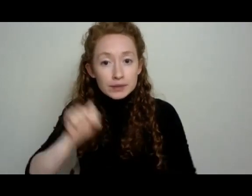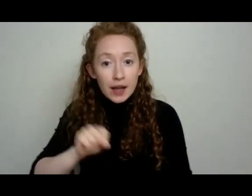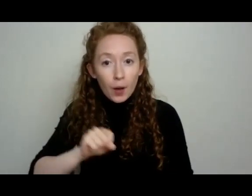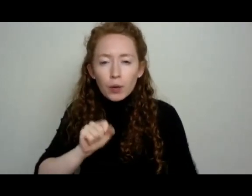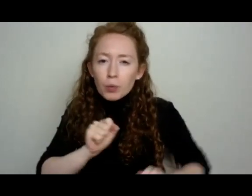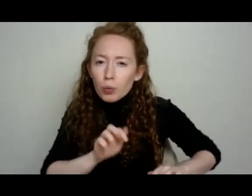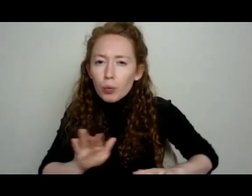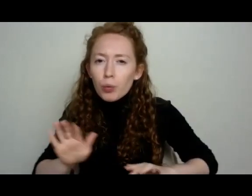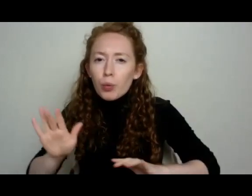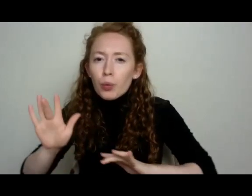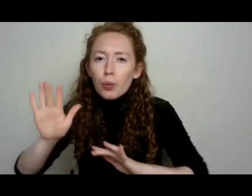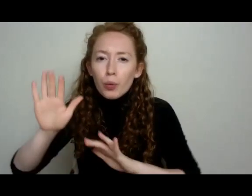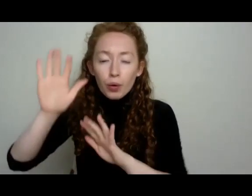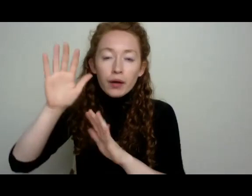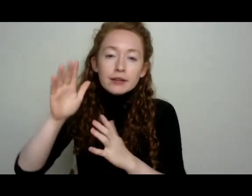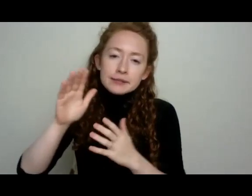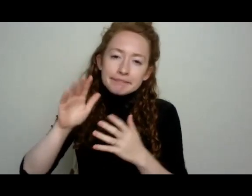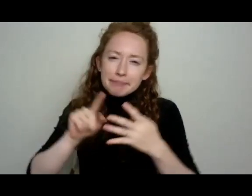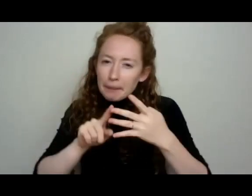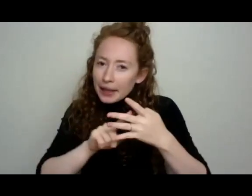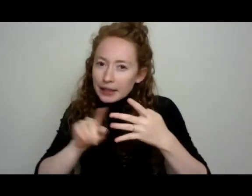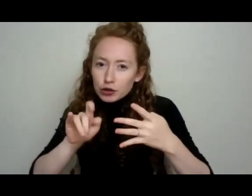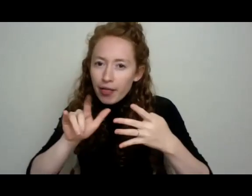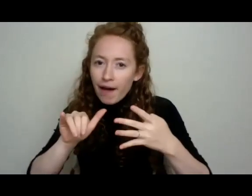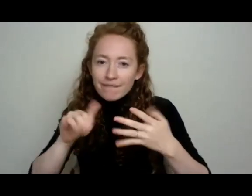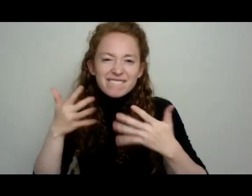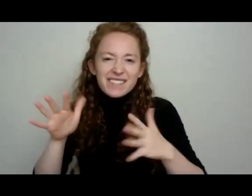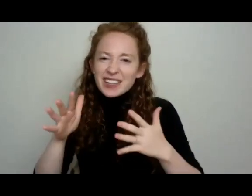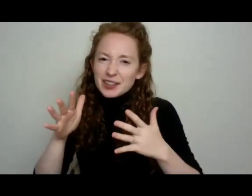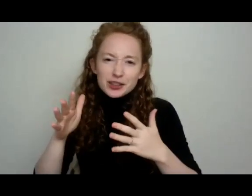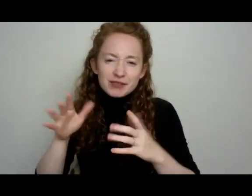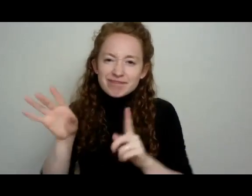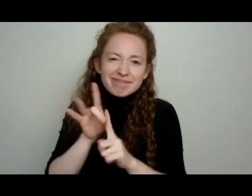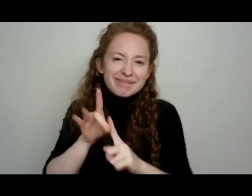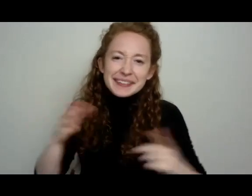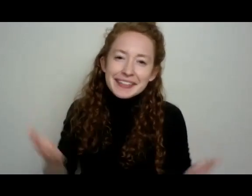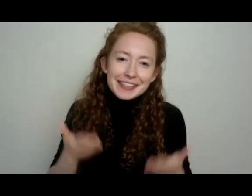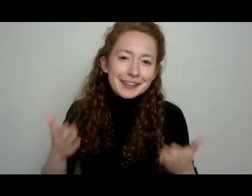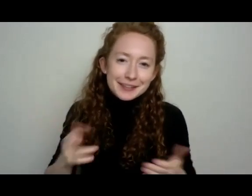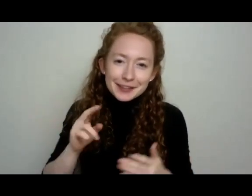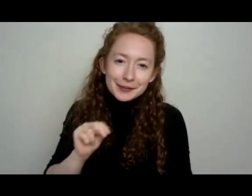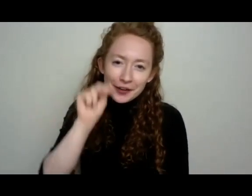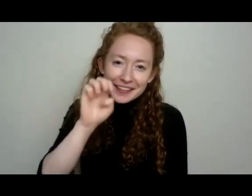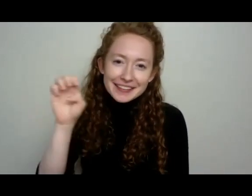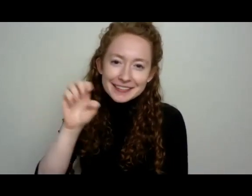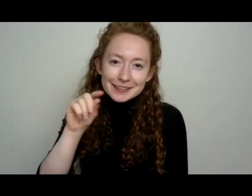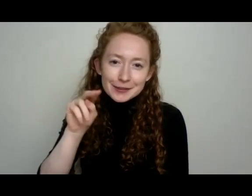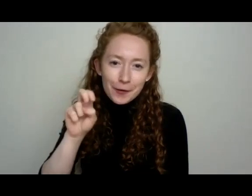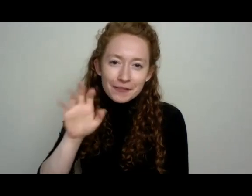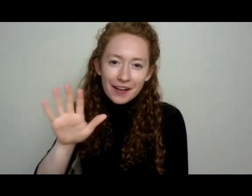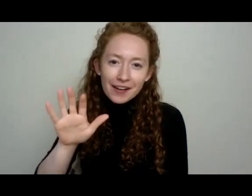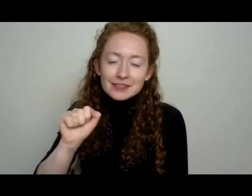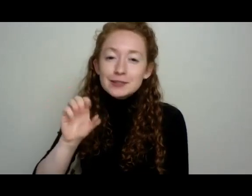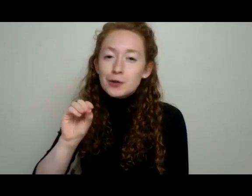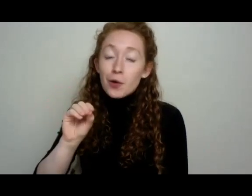pretty much the only way to get a really consistent cucumber harvest for the end of the season is to have a disease